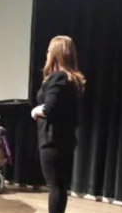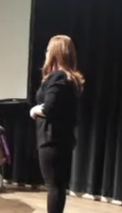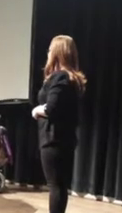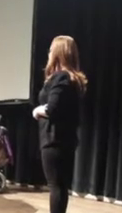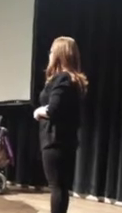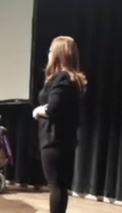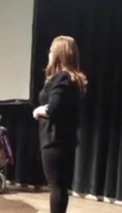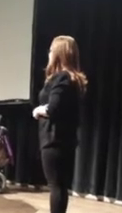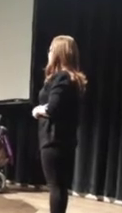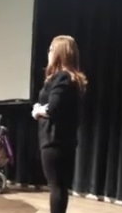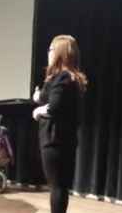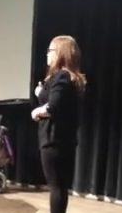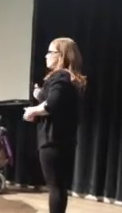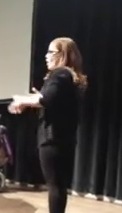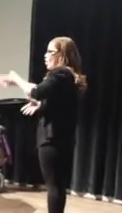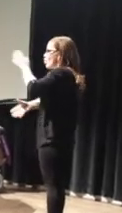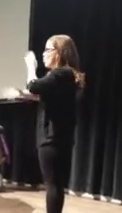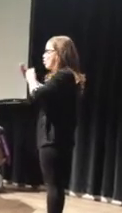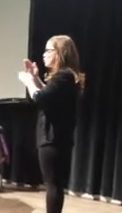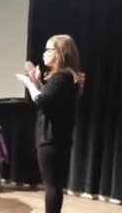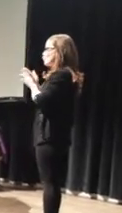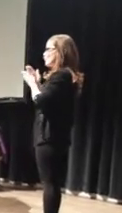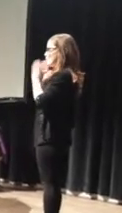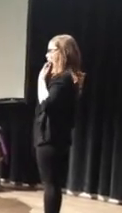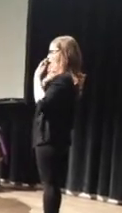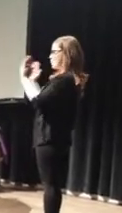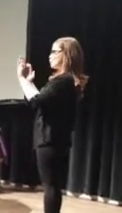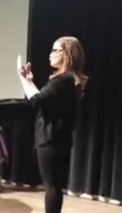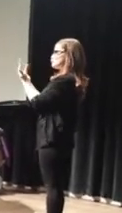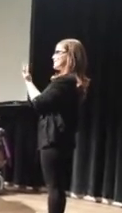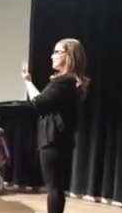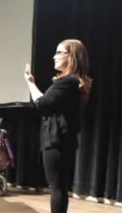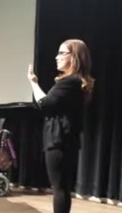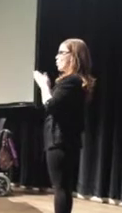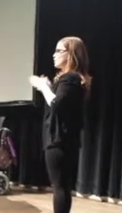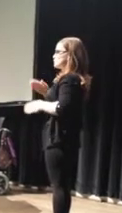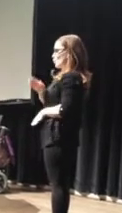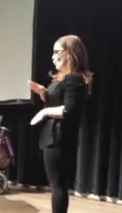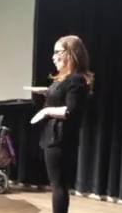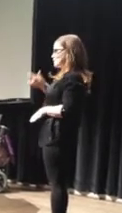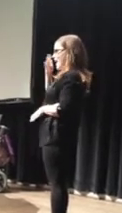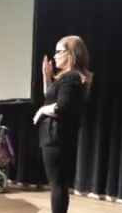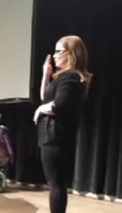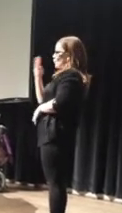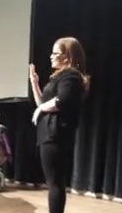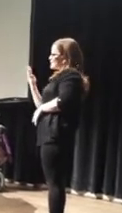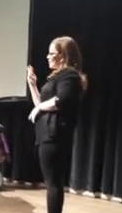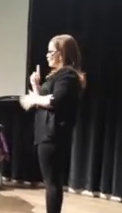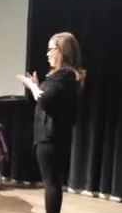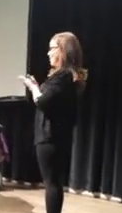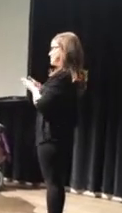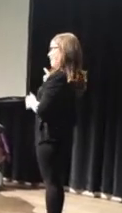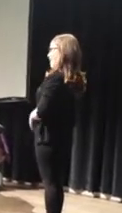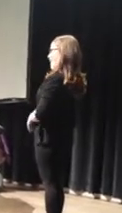I learned the truth behind the screen on the ward aged 14 from Linda who was